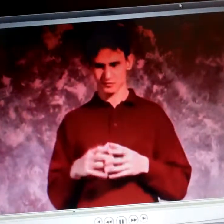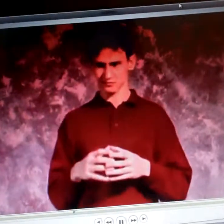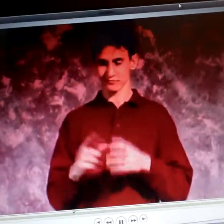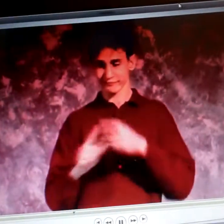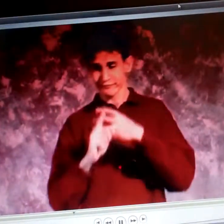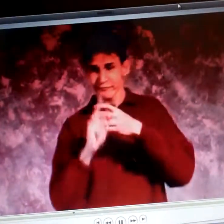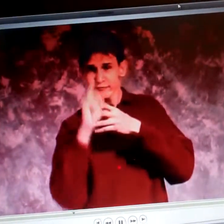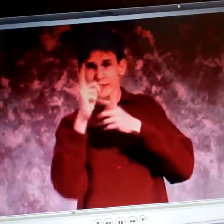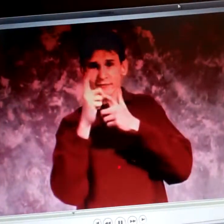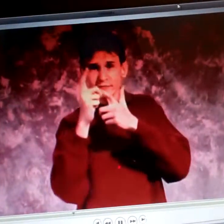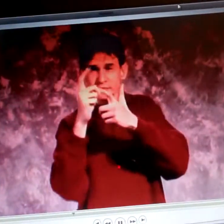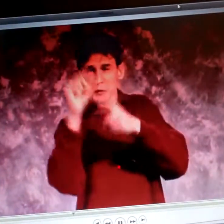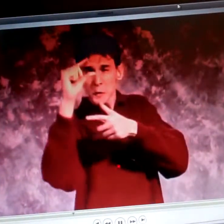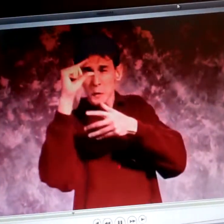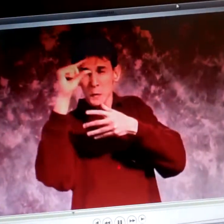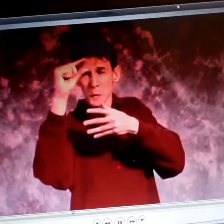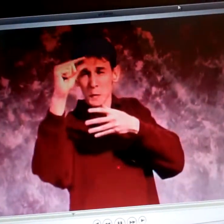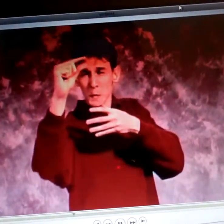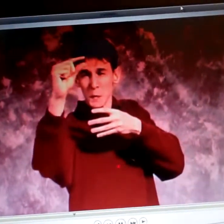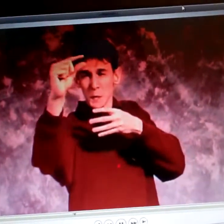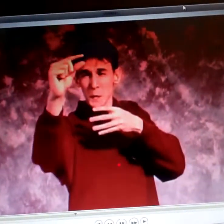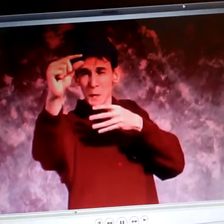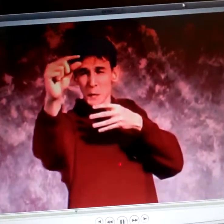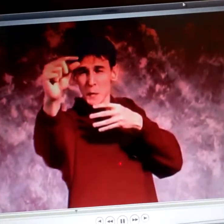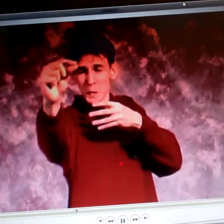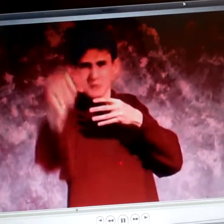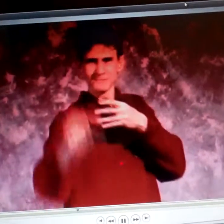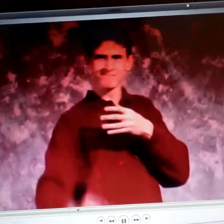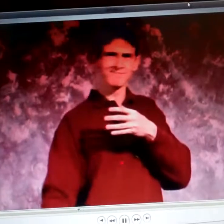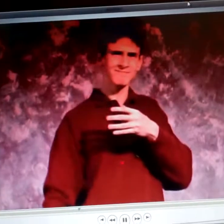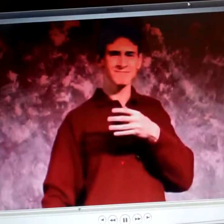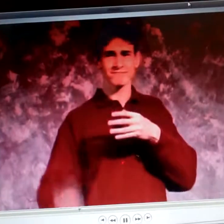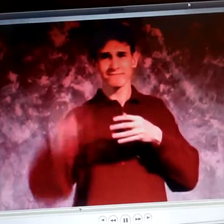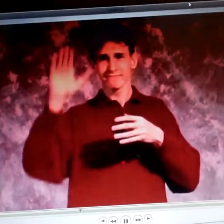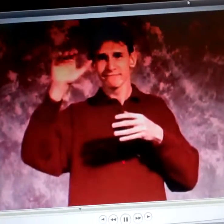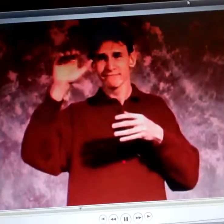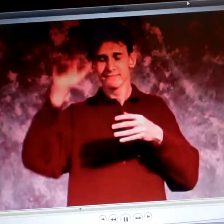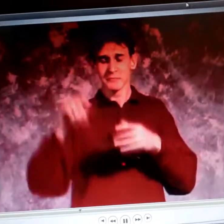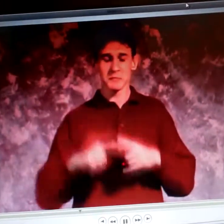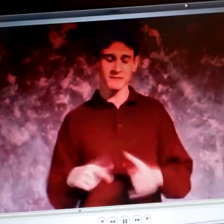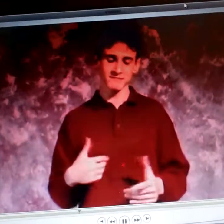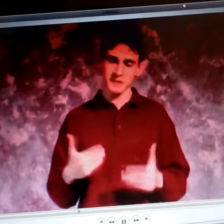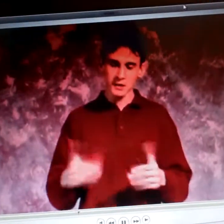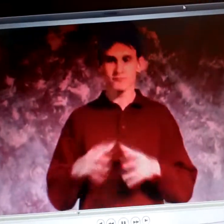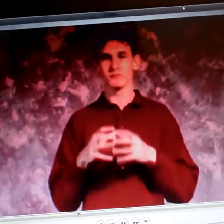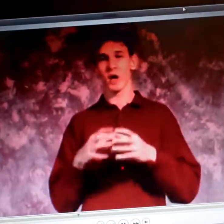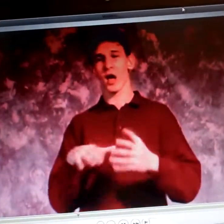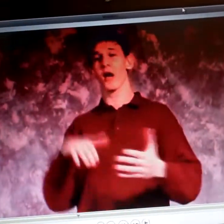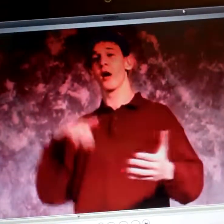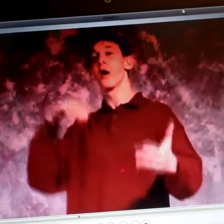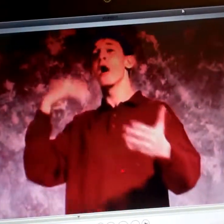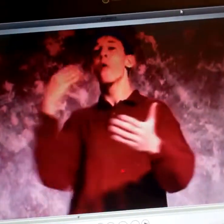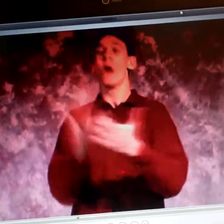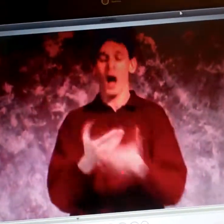to leave our group earlier. And he just left our group. He just ran away. And we said bye-bye. See you later.